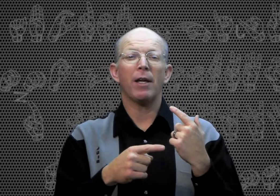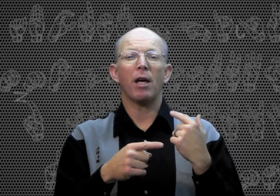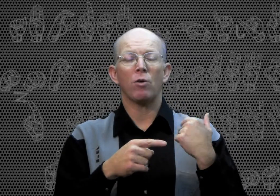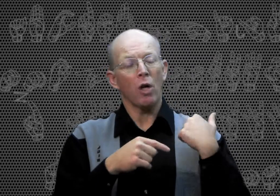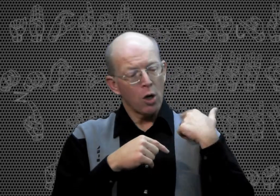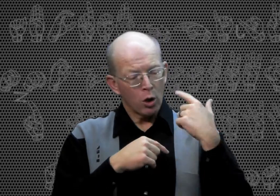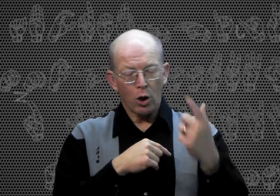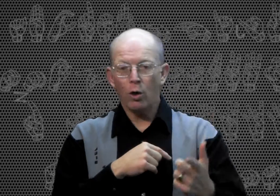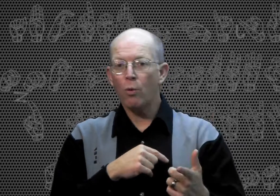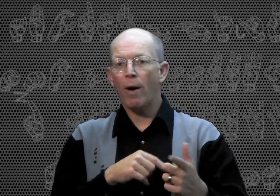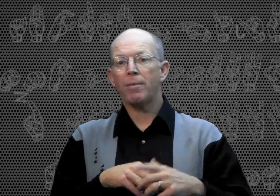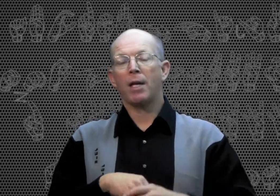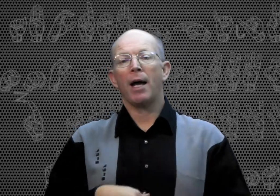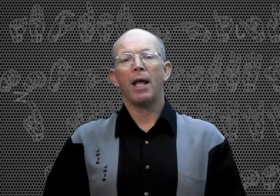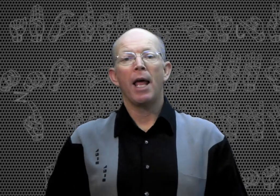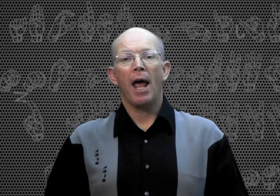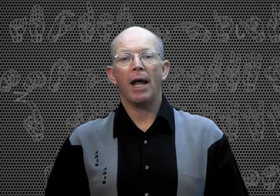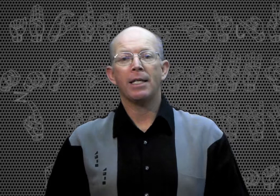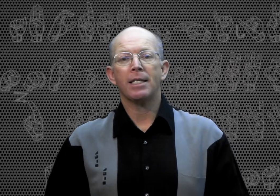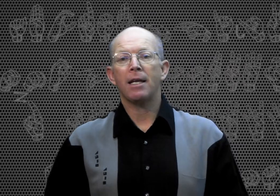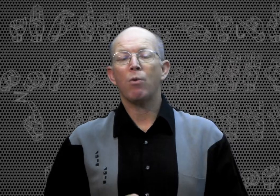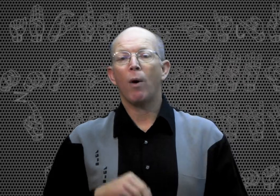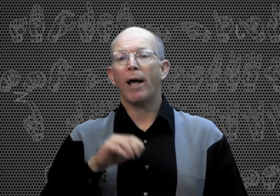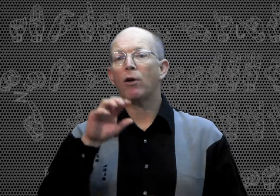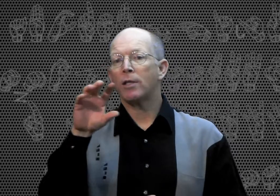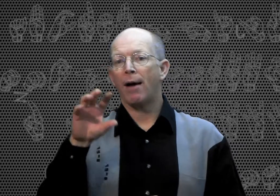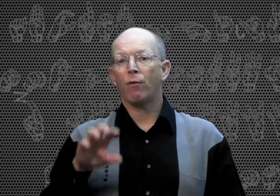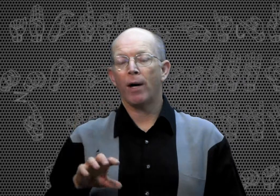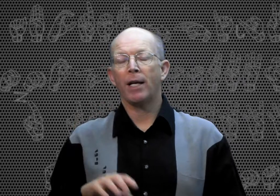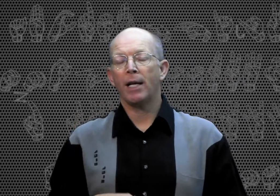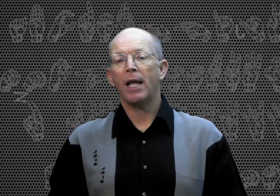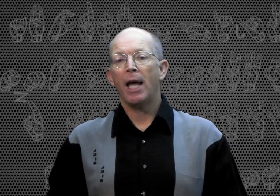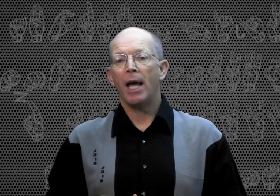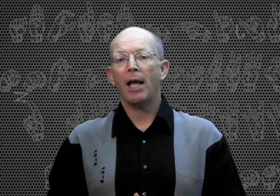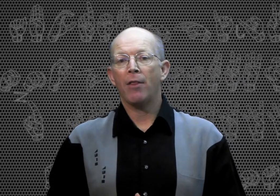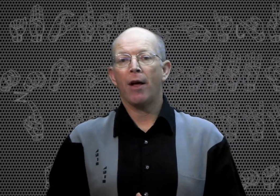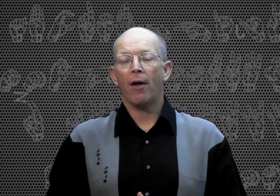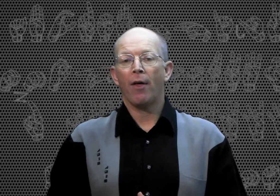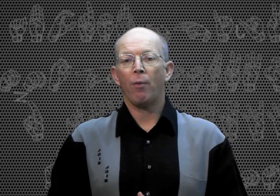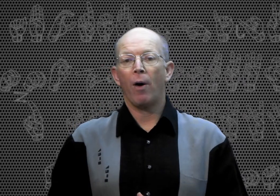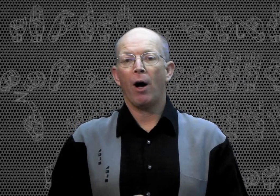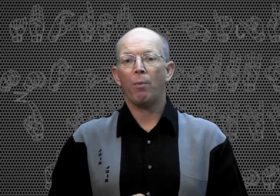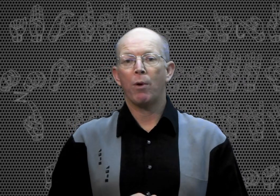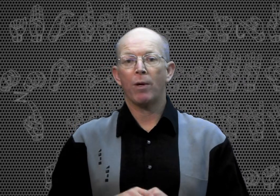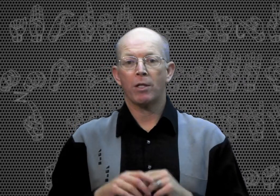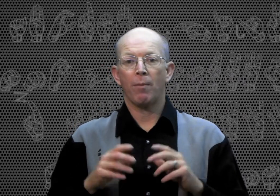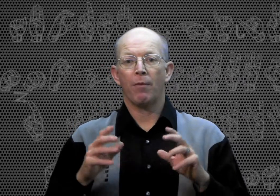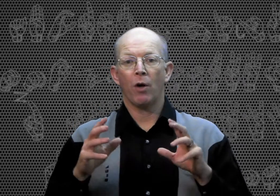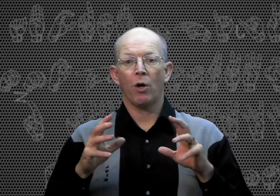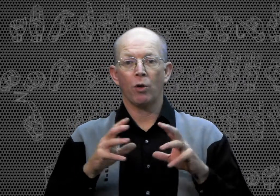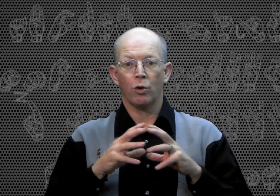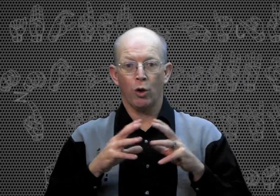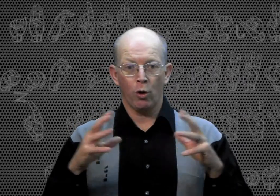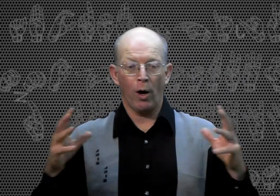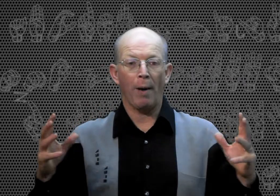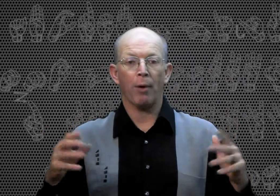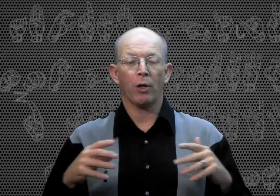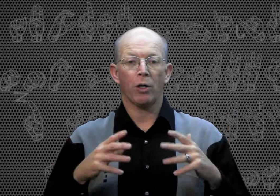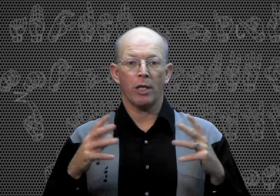videos, go to the website and see what else I've written in there that will help you with some of your grammar, your